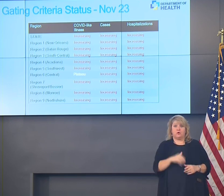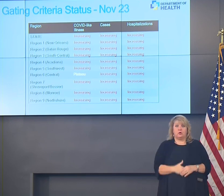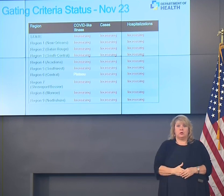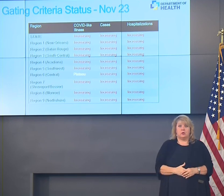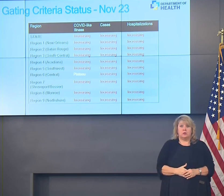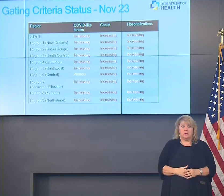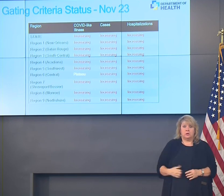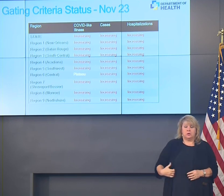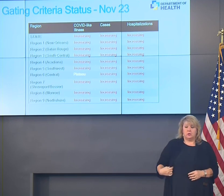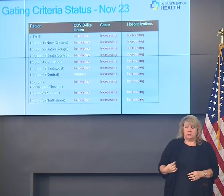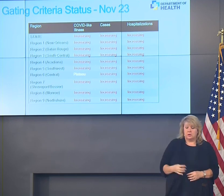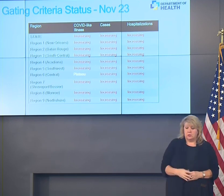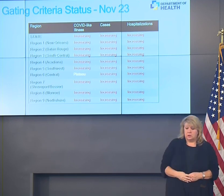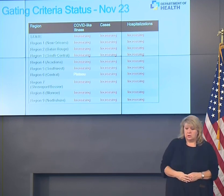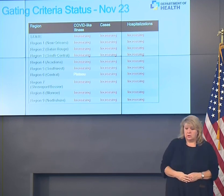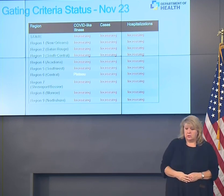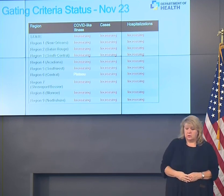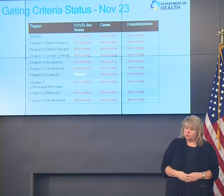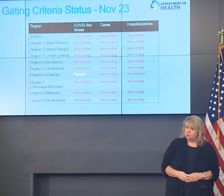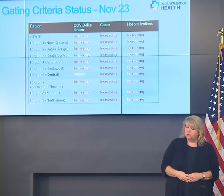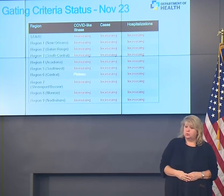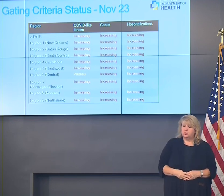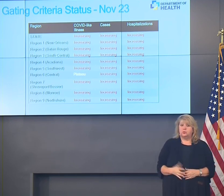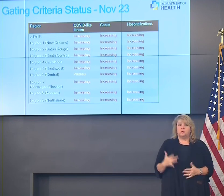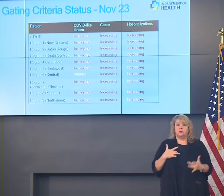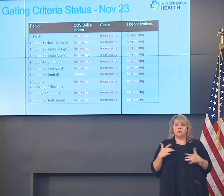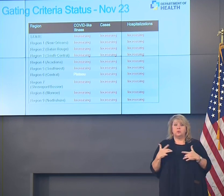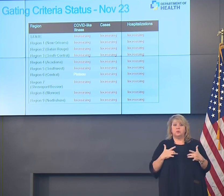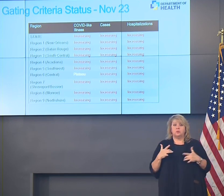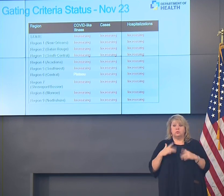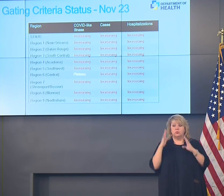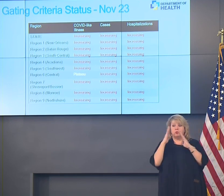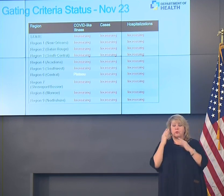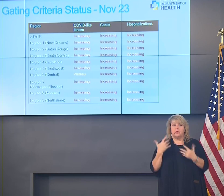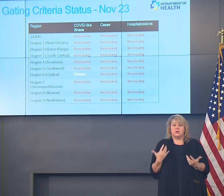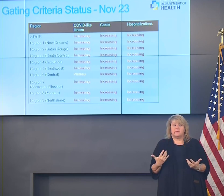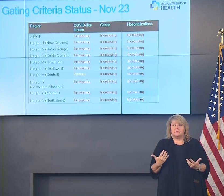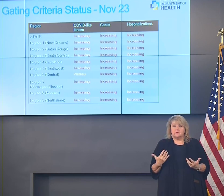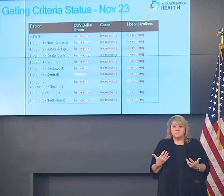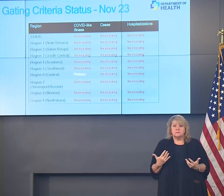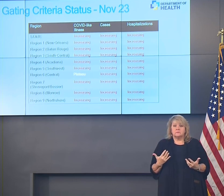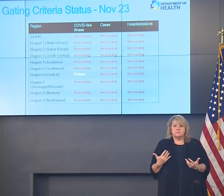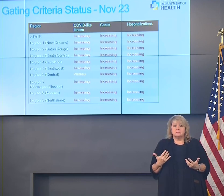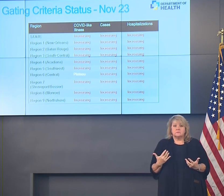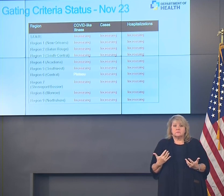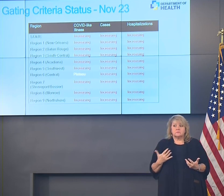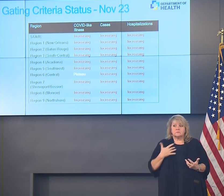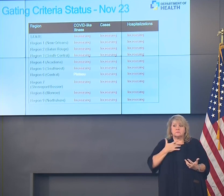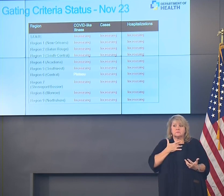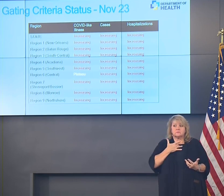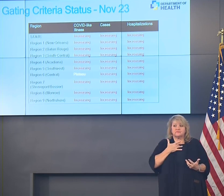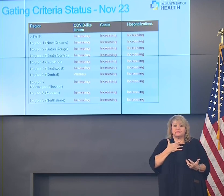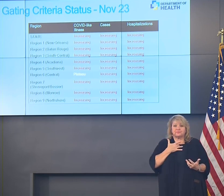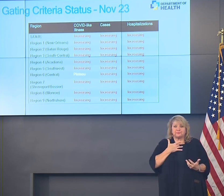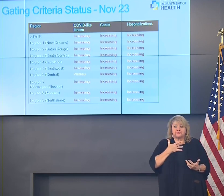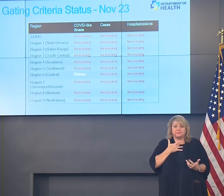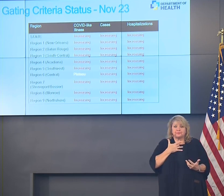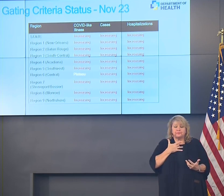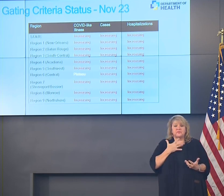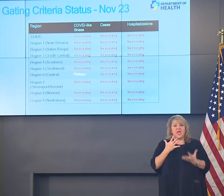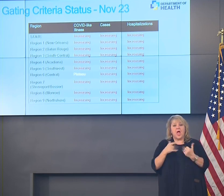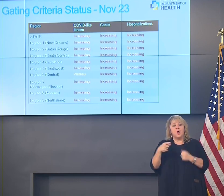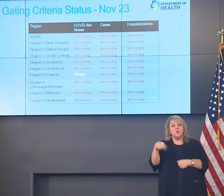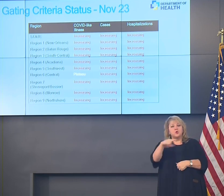So we have every reason to be concerned about this. I want folks to know a little bit about what I've heard,